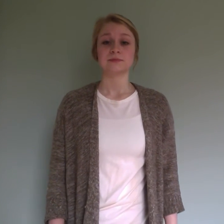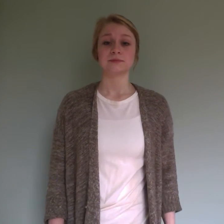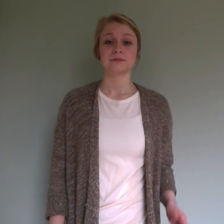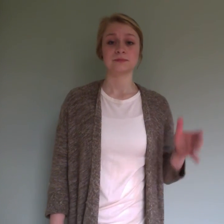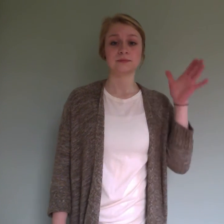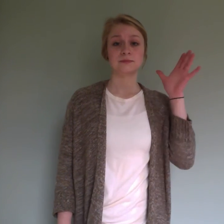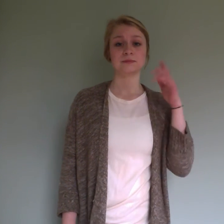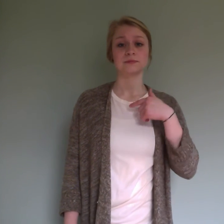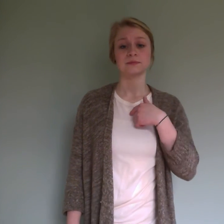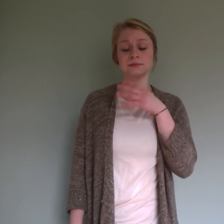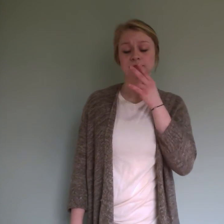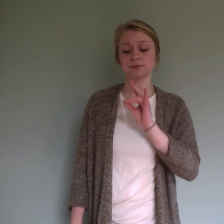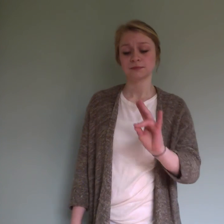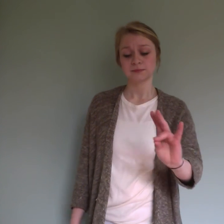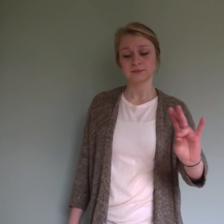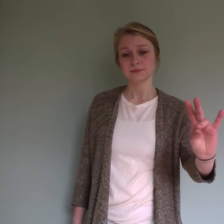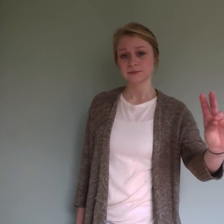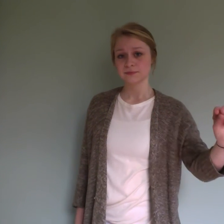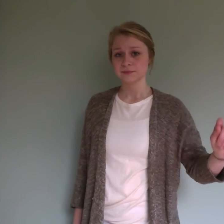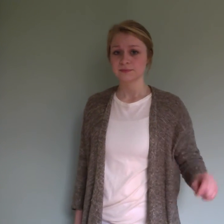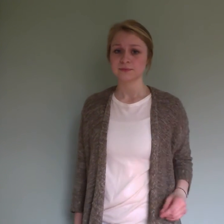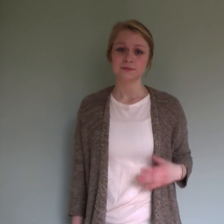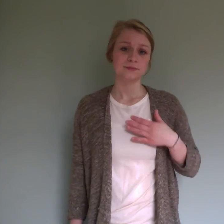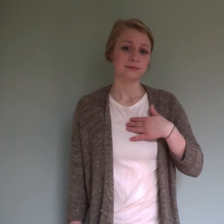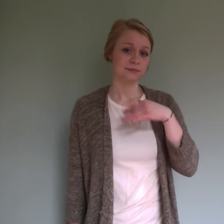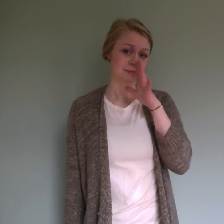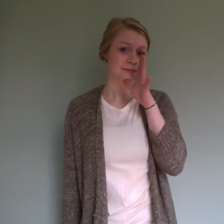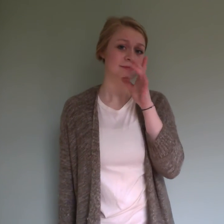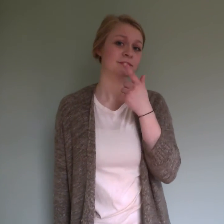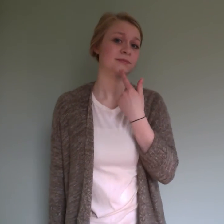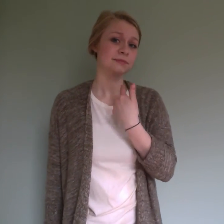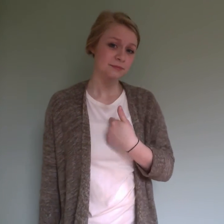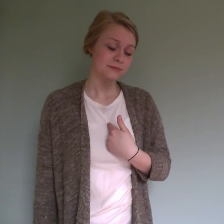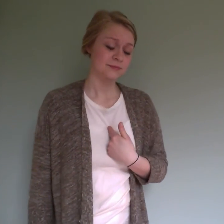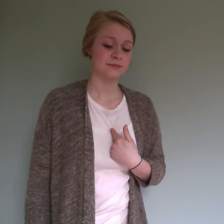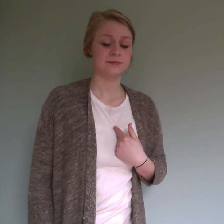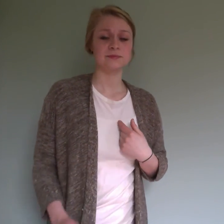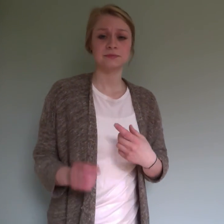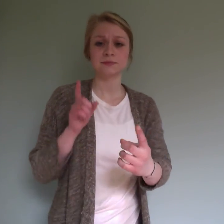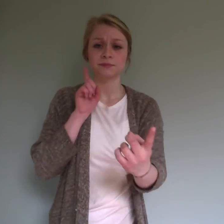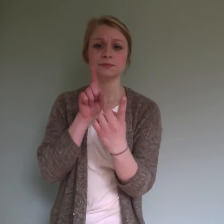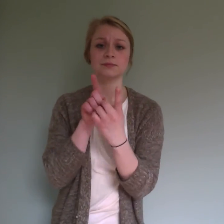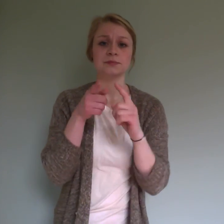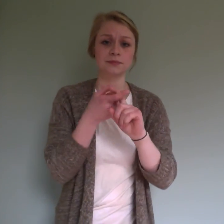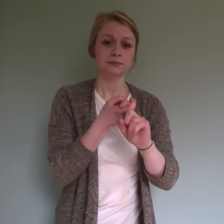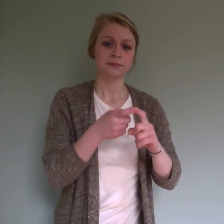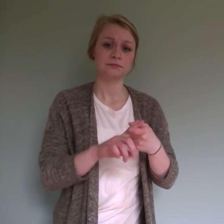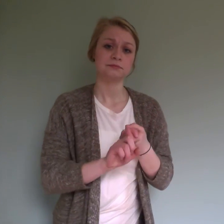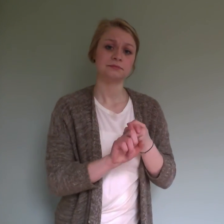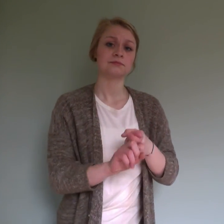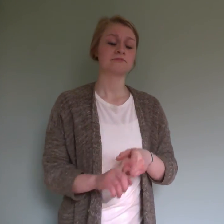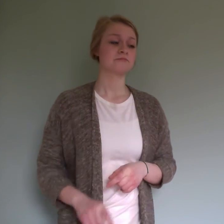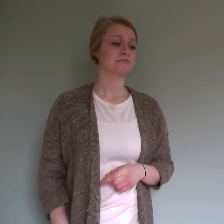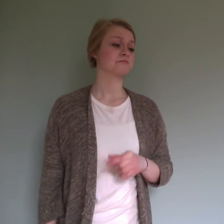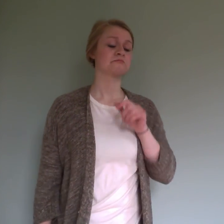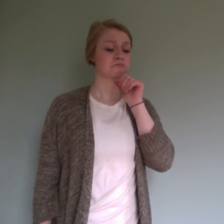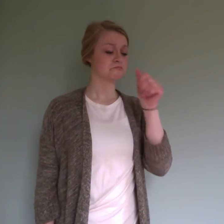Once I was 7 years old Mama told me go Make yourself some friends or you'll be